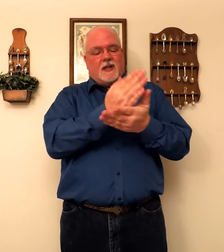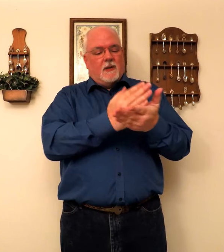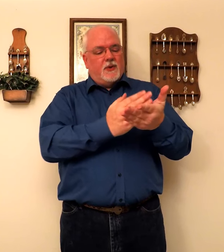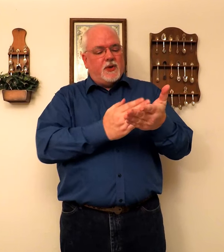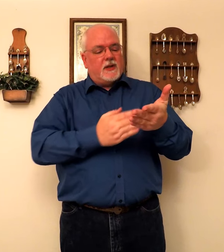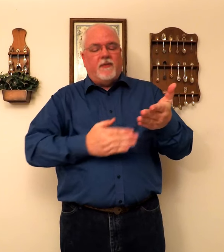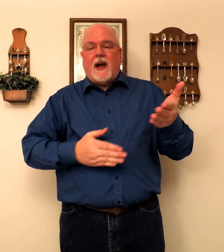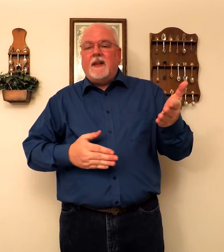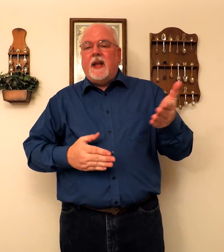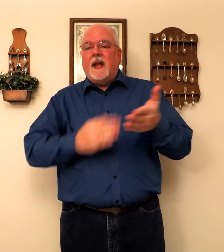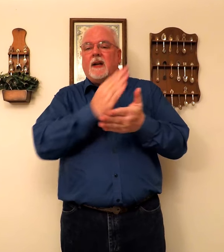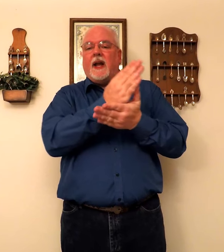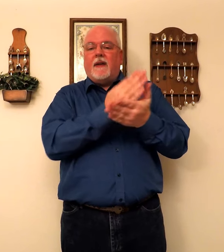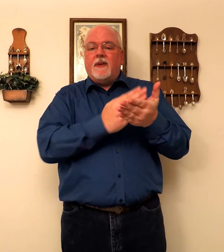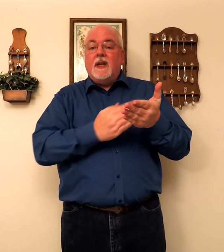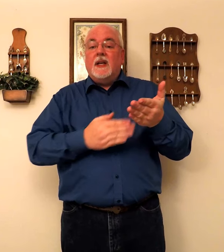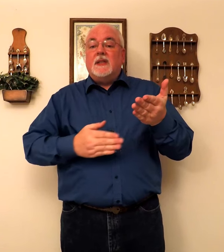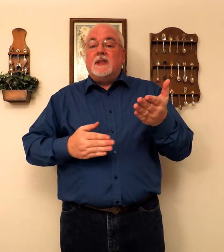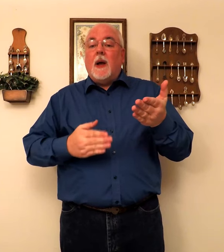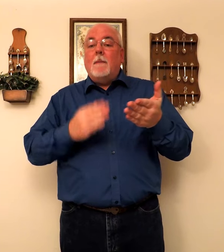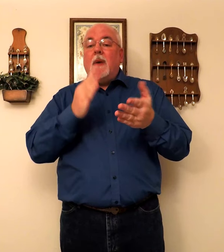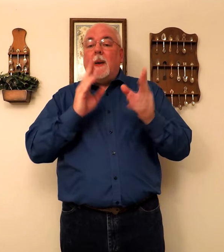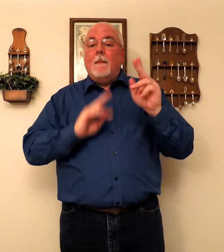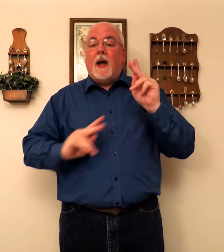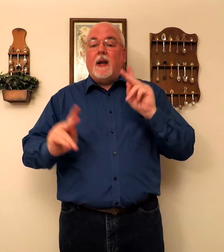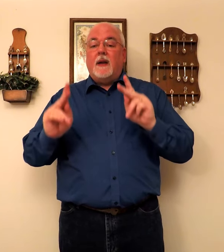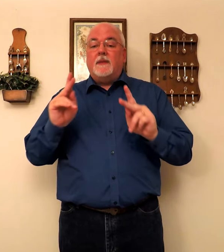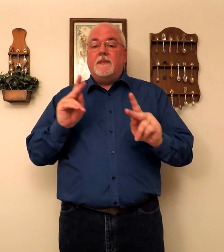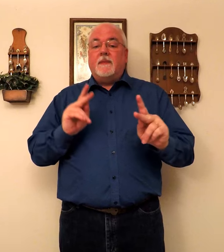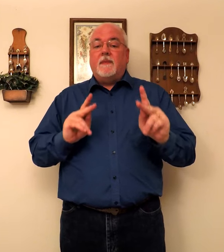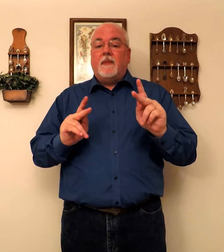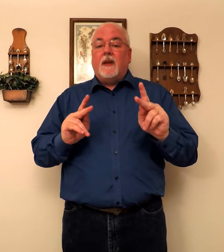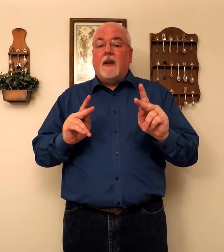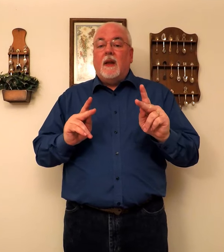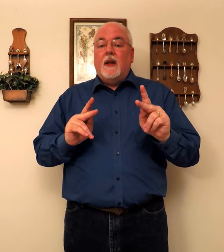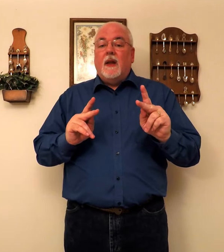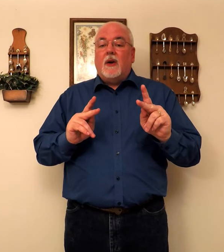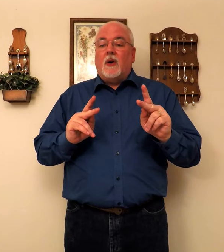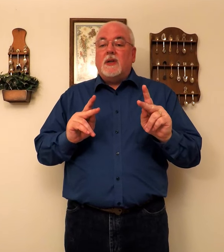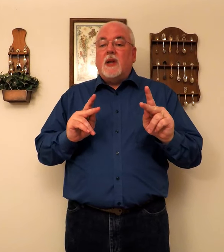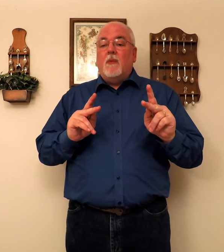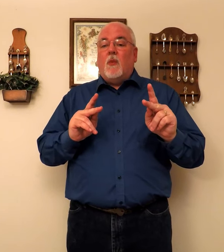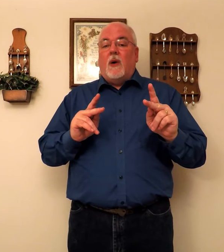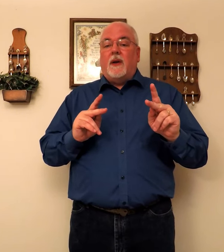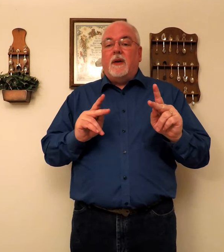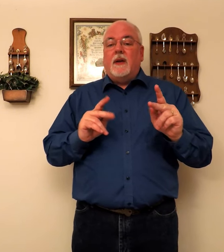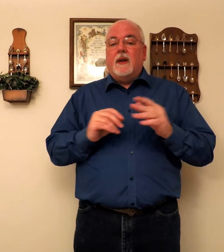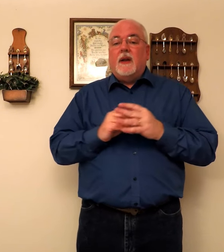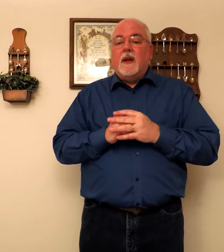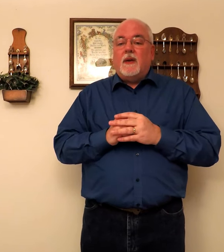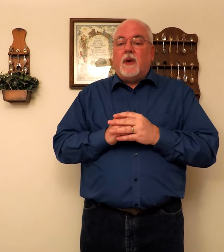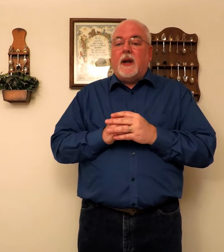Some. We just divide the hand in half. Somebody. Or. Someone. Right.